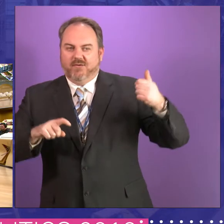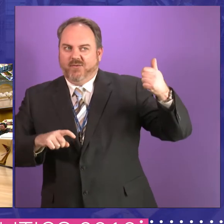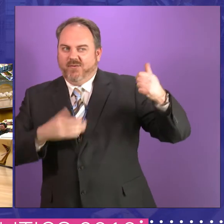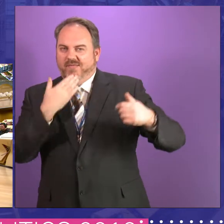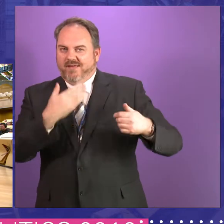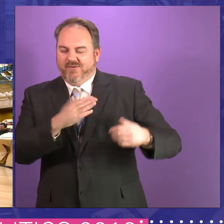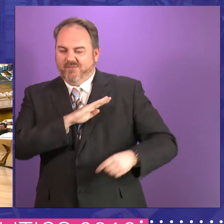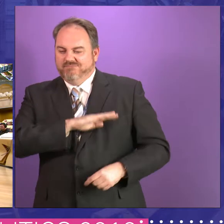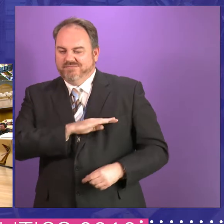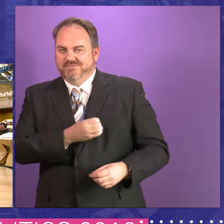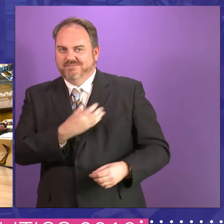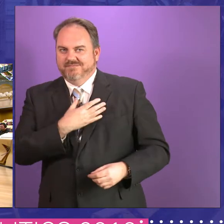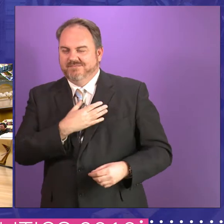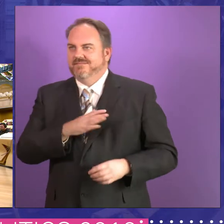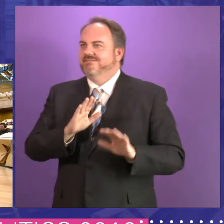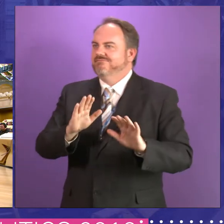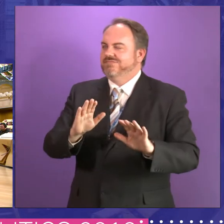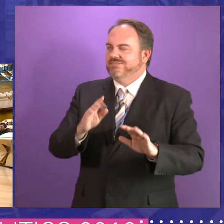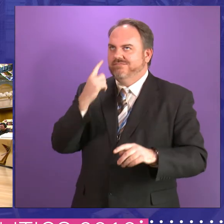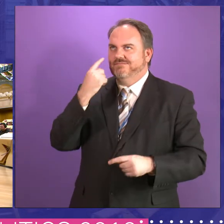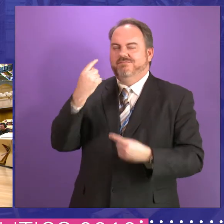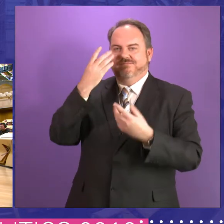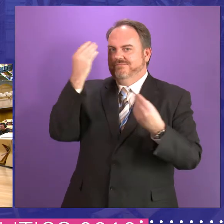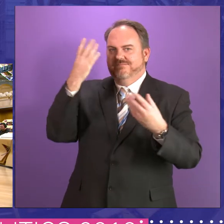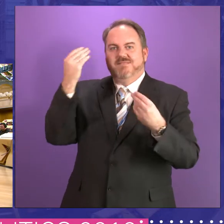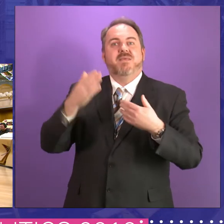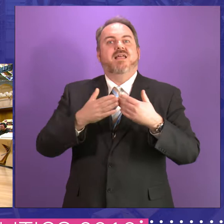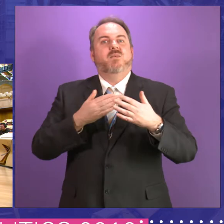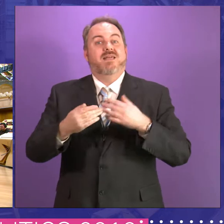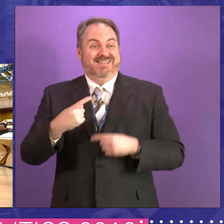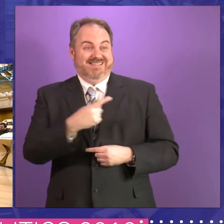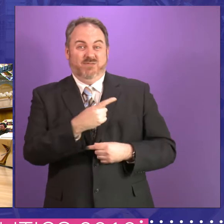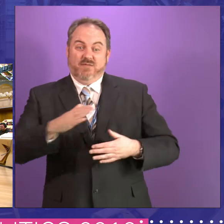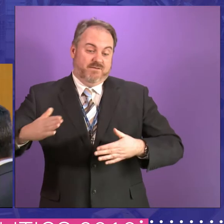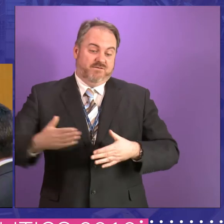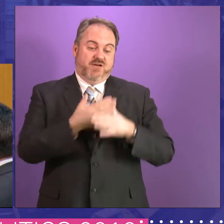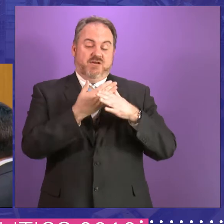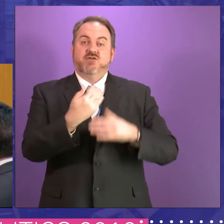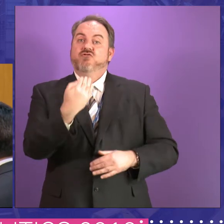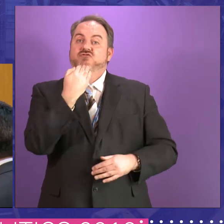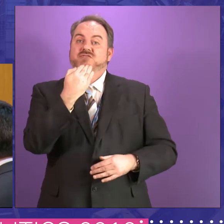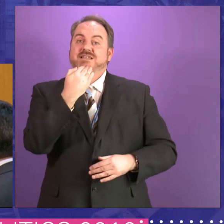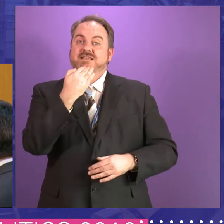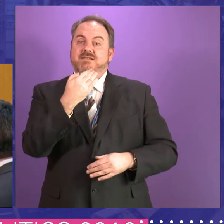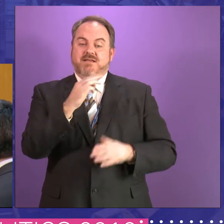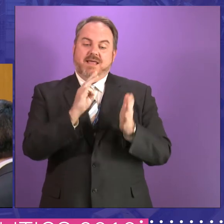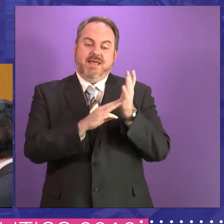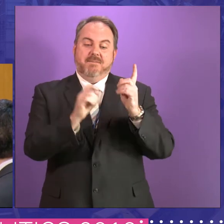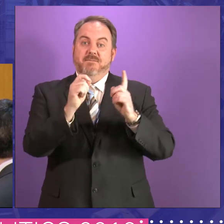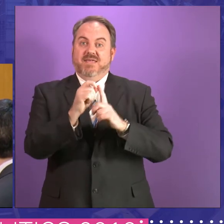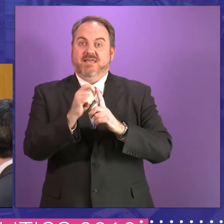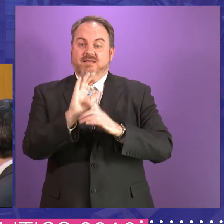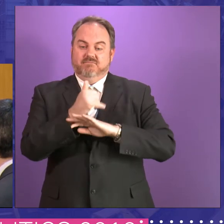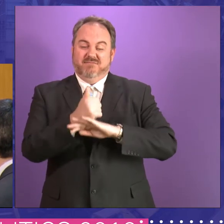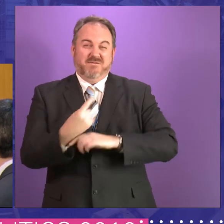years. Yes, you know. It's age, it's 20 years. But was the first ever Green Parliamentarian elected in British history,